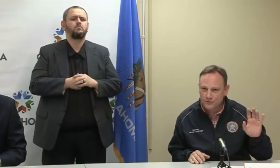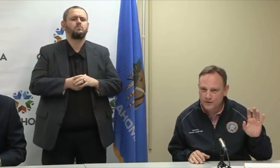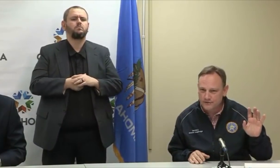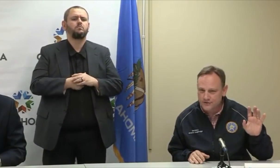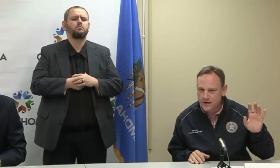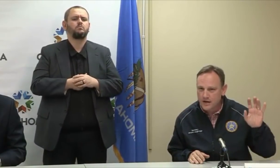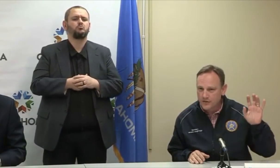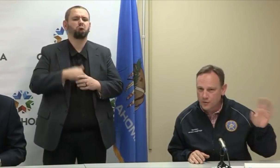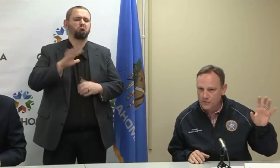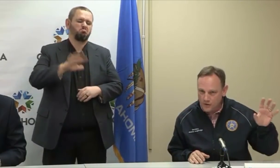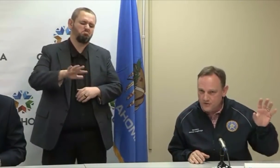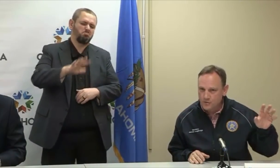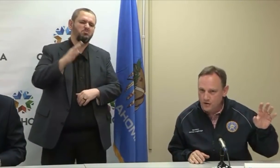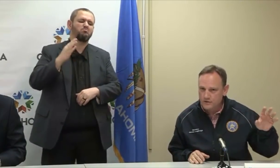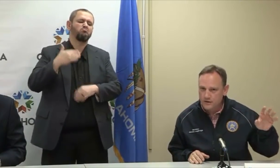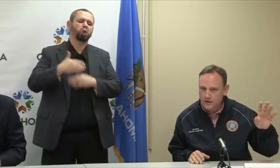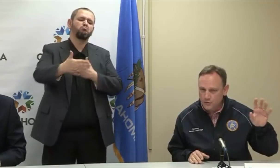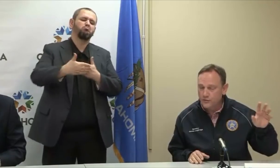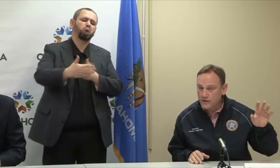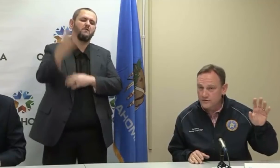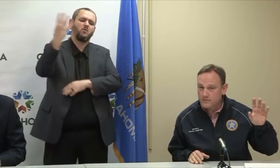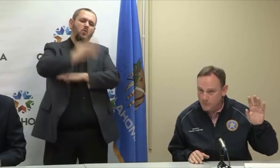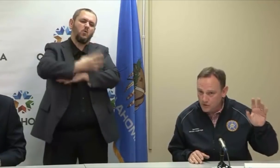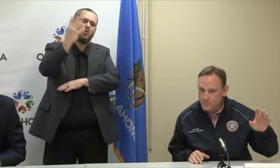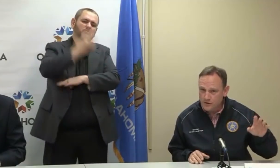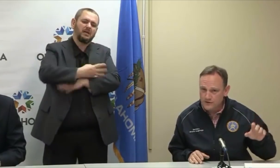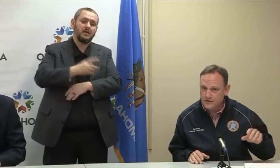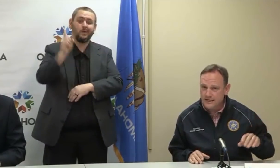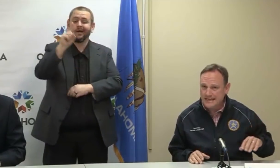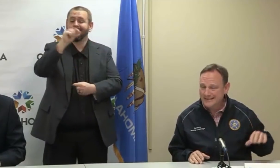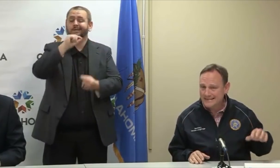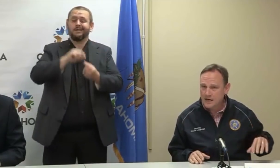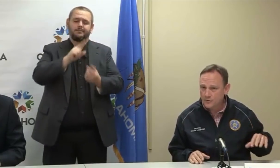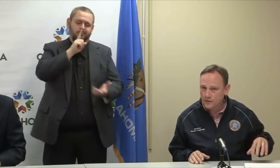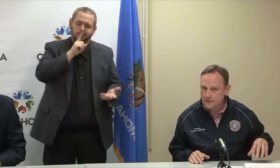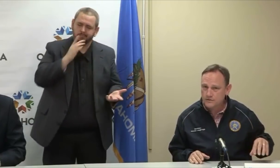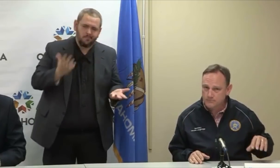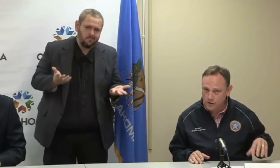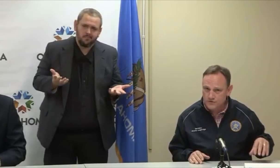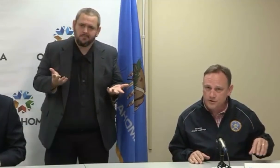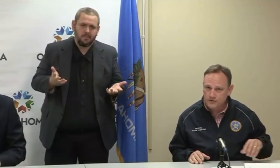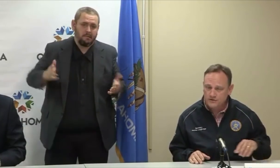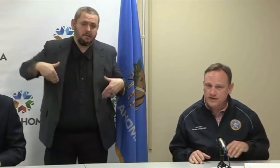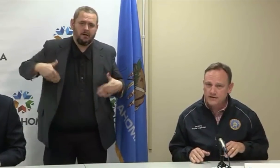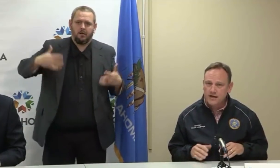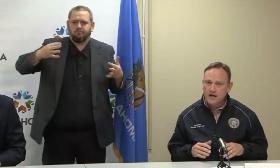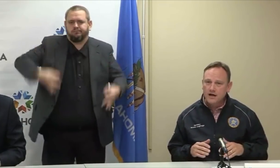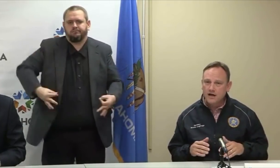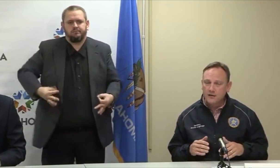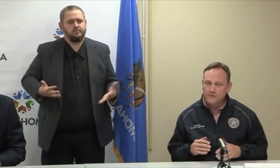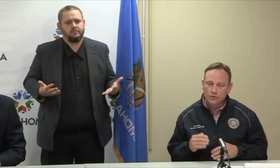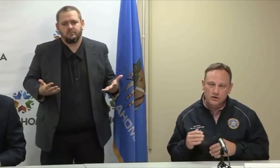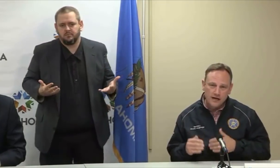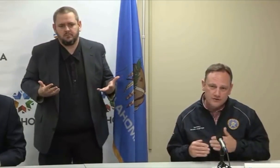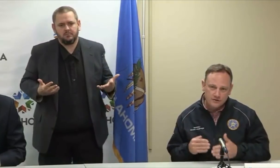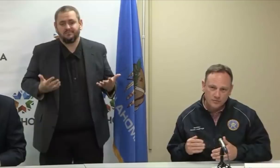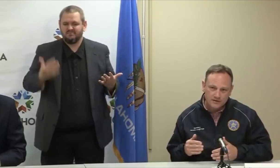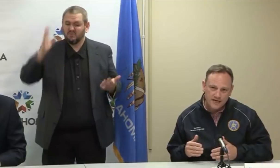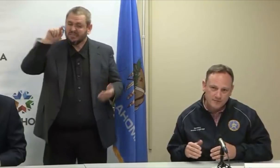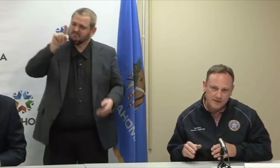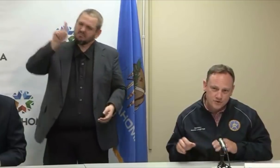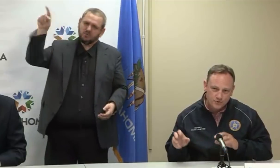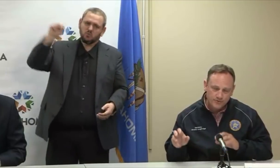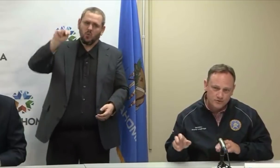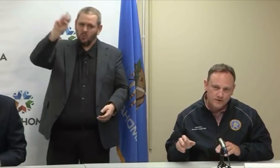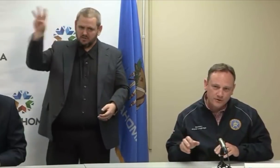to make sure we reach the northwest most part of the state and the southwest most part of the state. But if you'll allow us a little